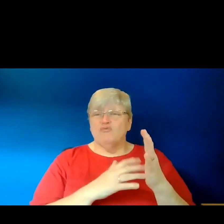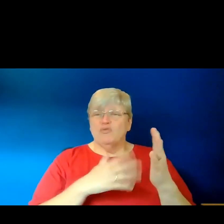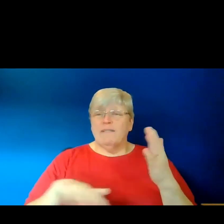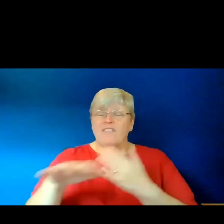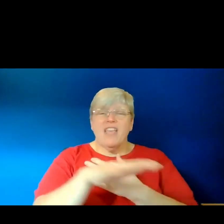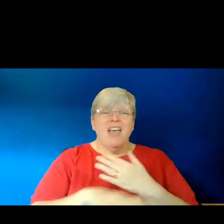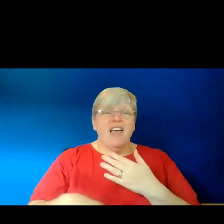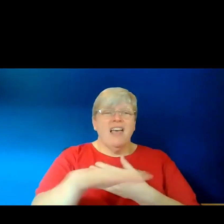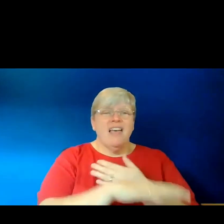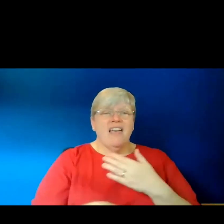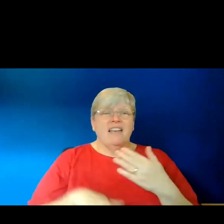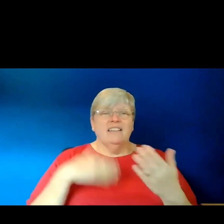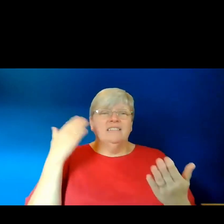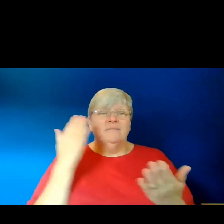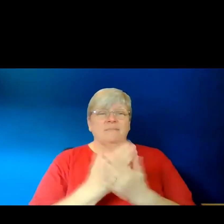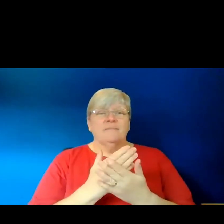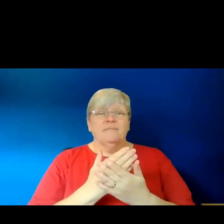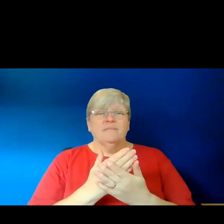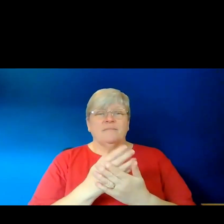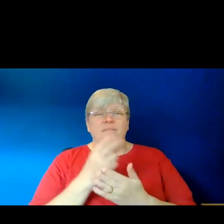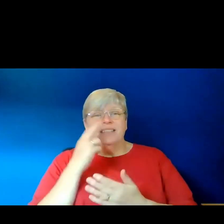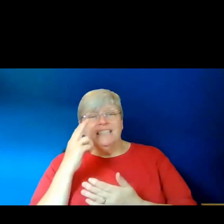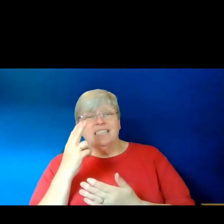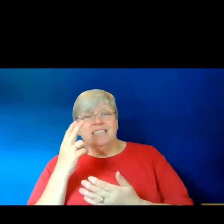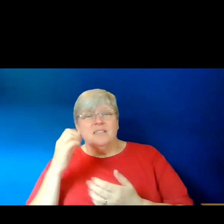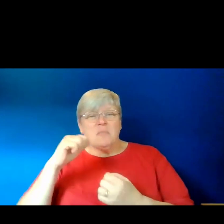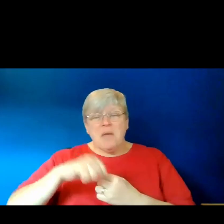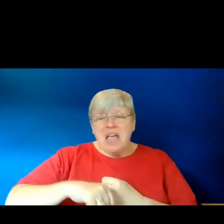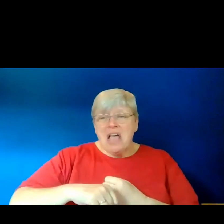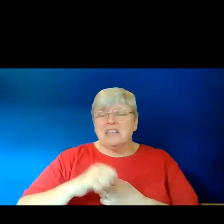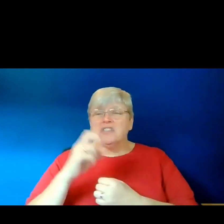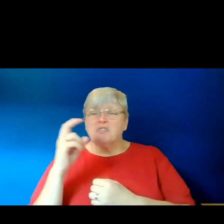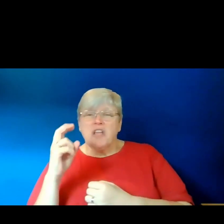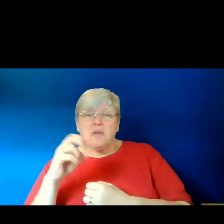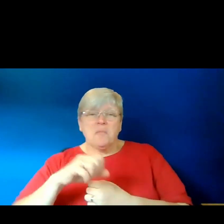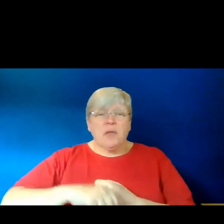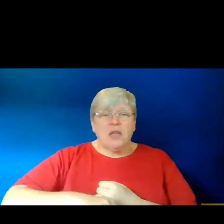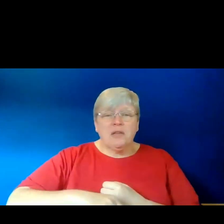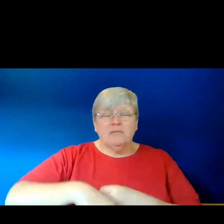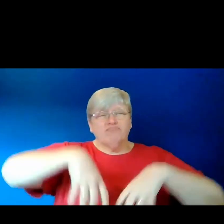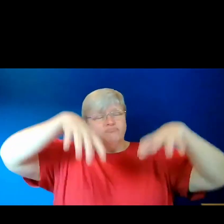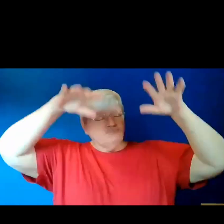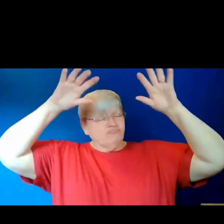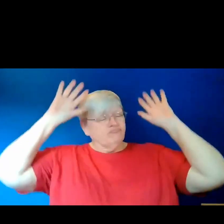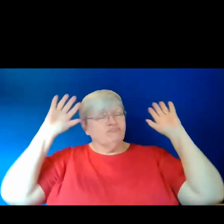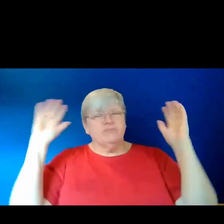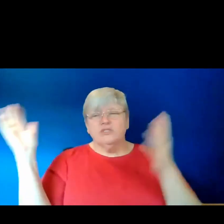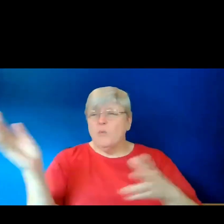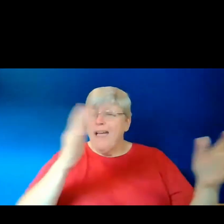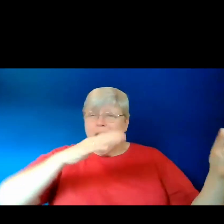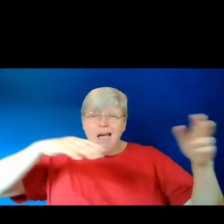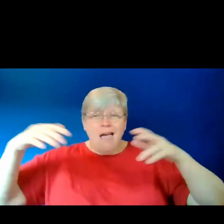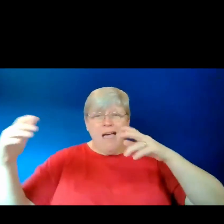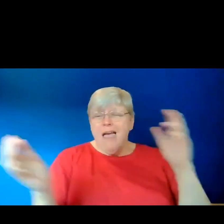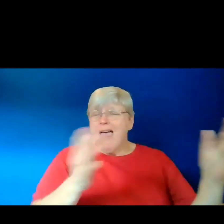Xi, Xiong, we bend and straighten, heads thrown back, swaying buttocks